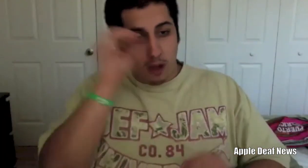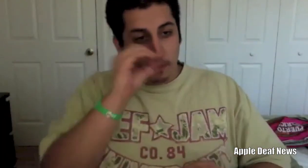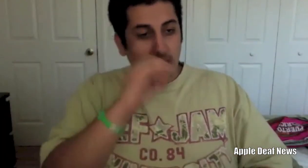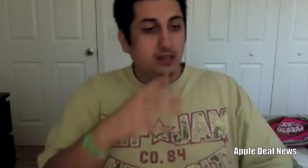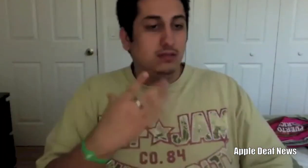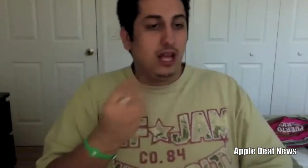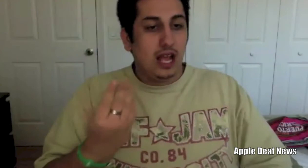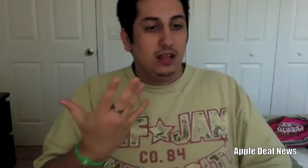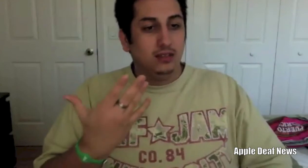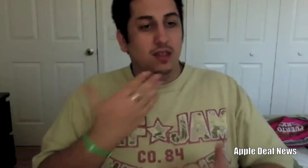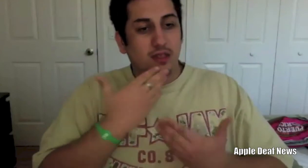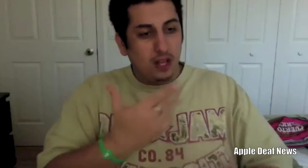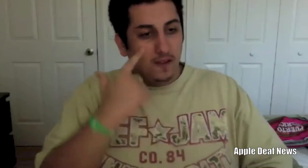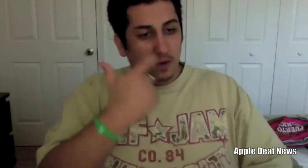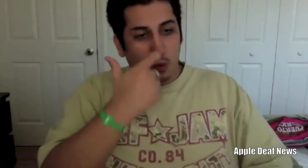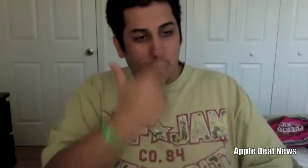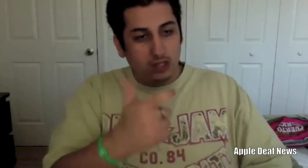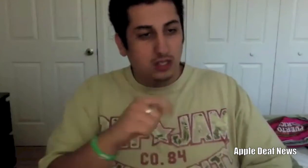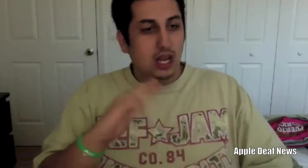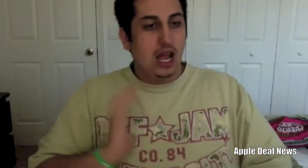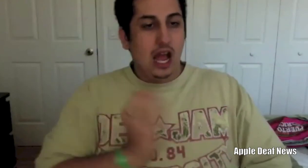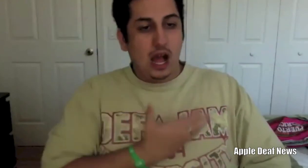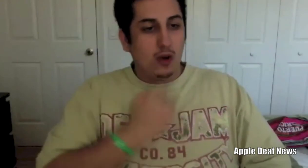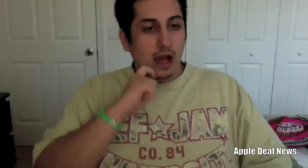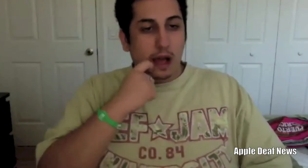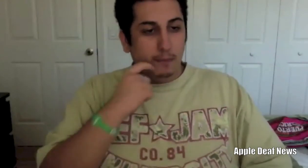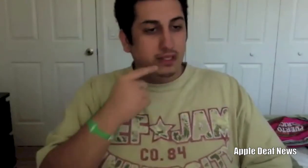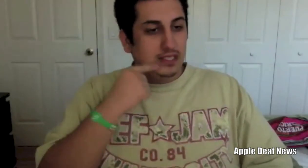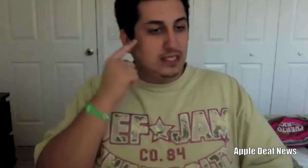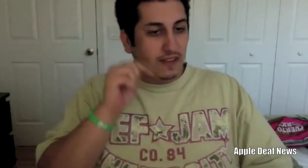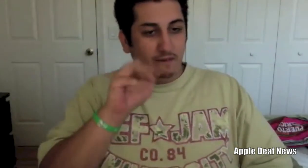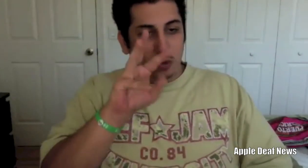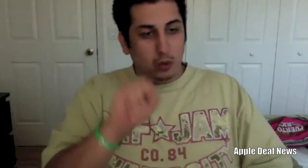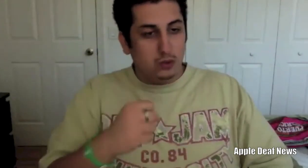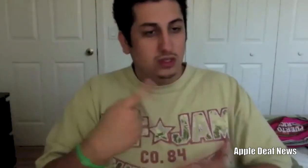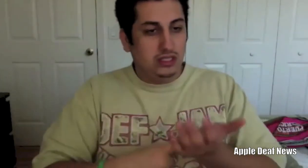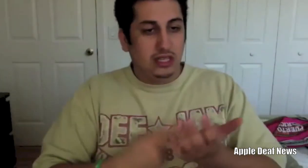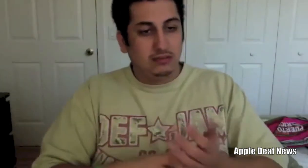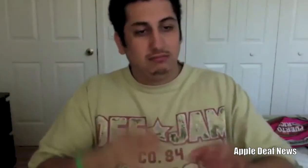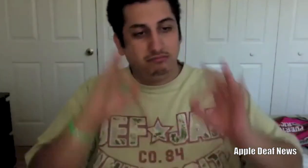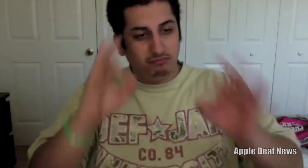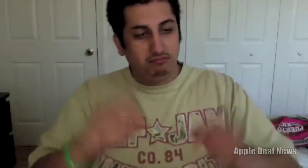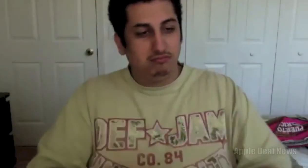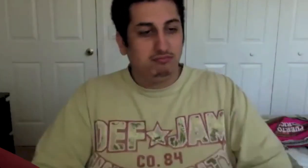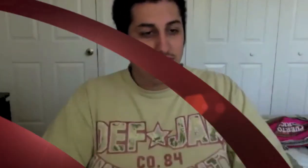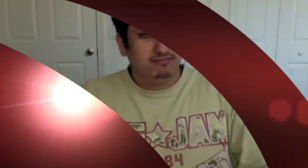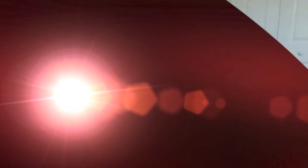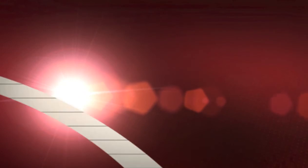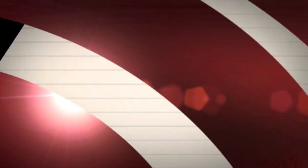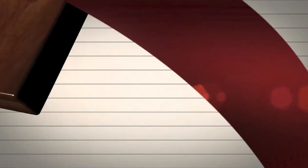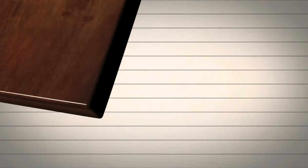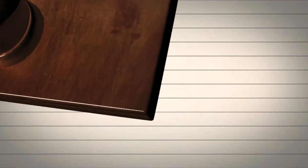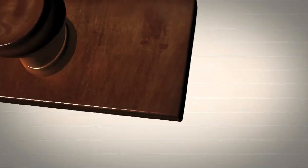opinion, and thank you for watching our Apple Dev News. Bye! Bye! Bye!